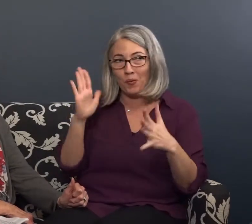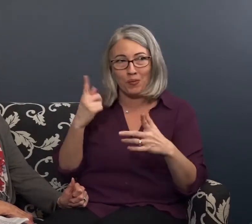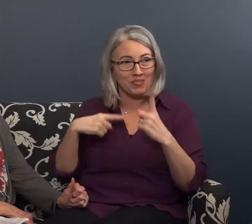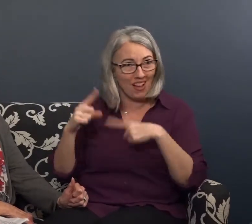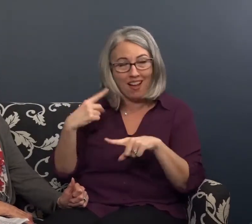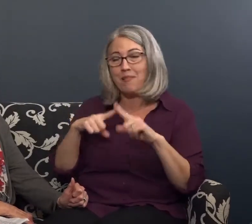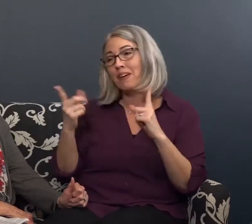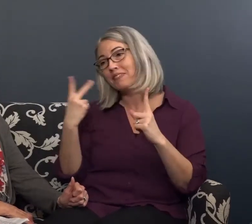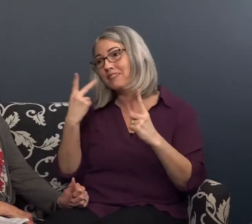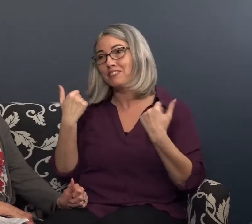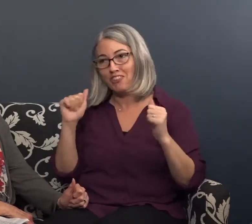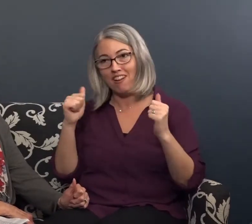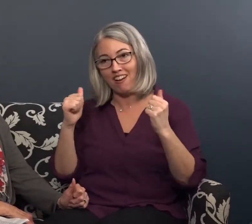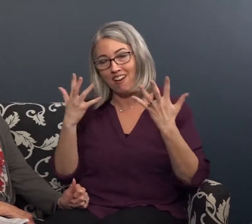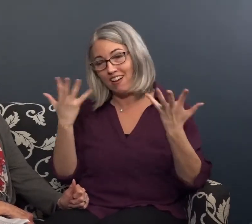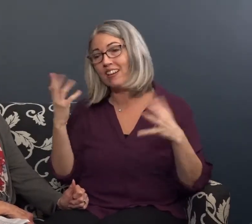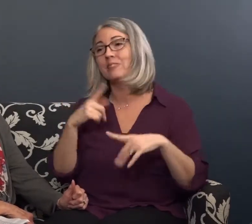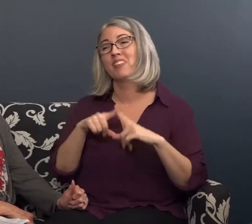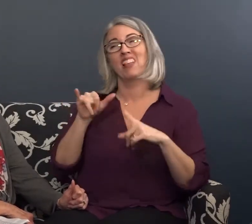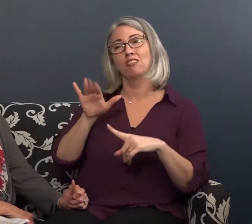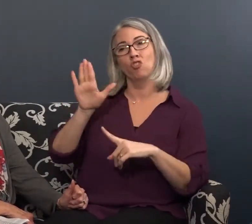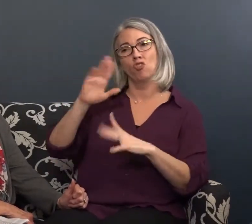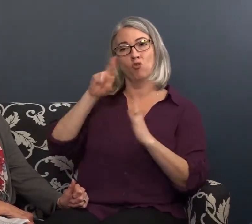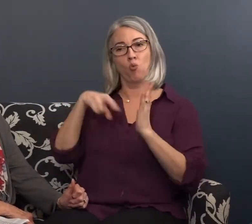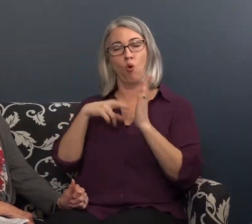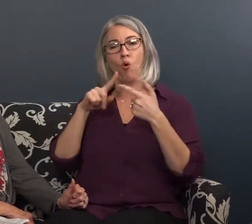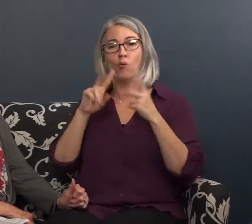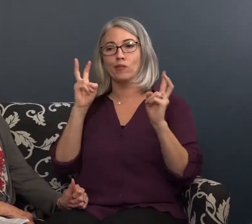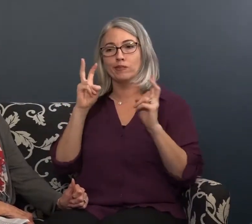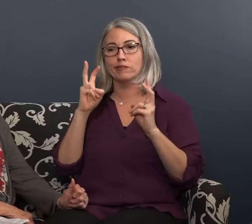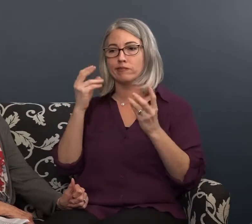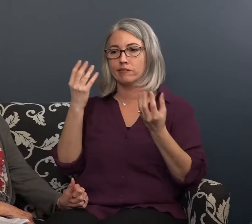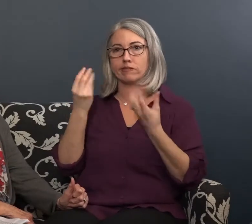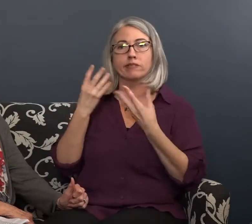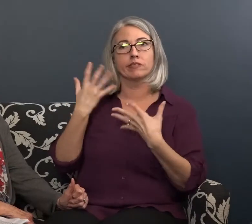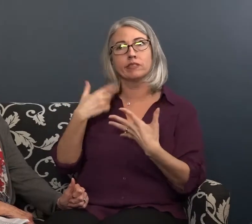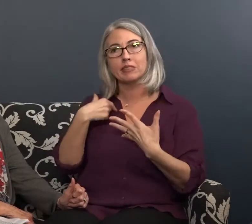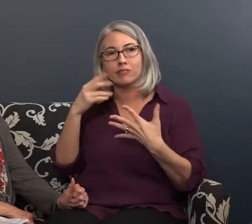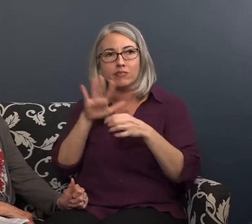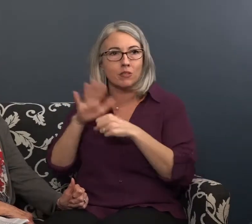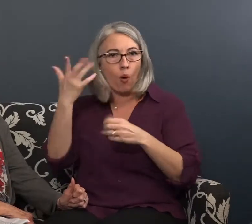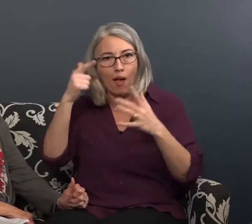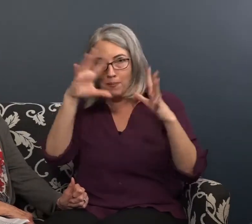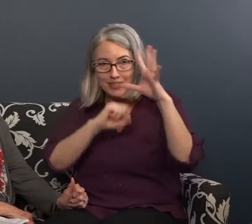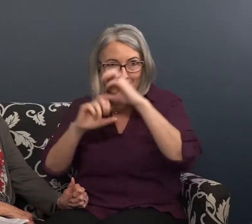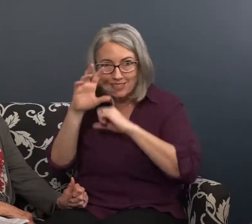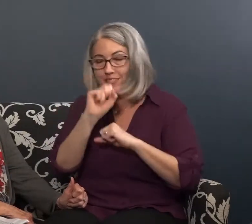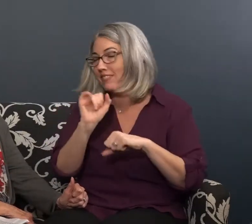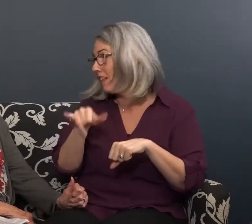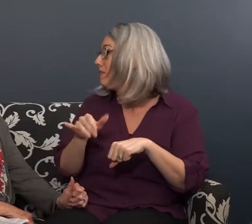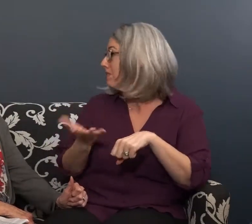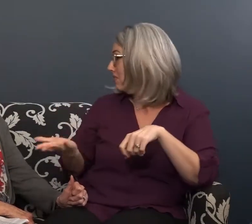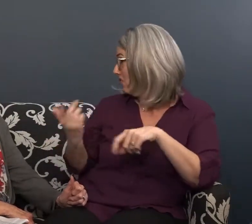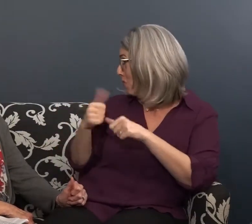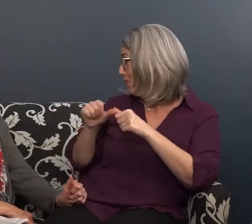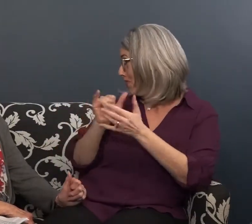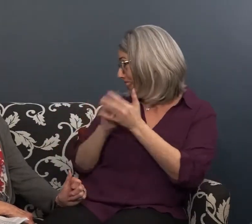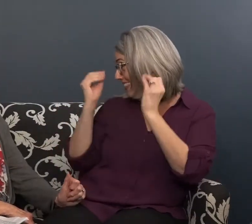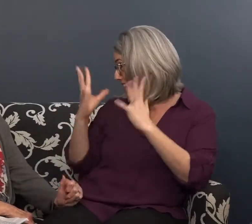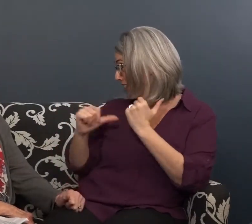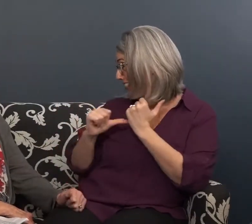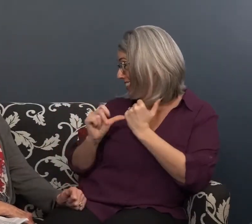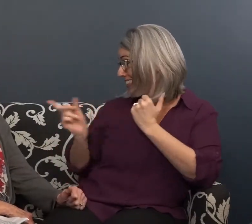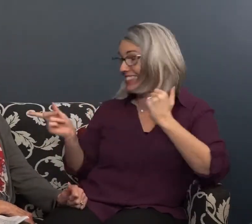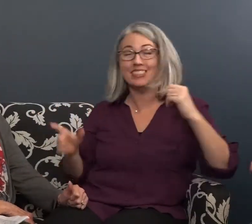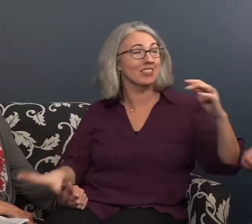the signs together neither one of us knew what we were doing but that was the teacher aids role to make sure